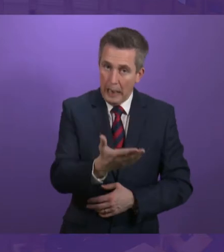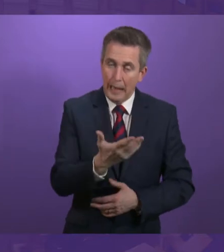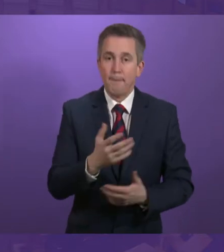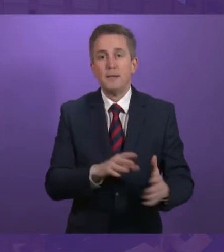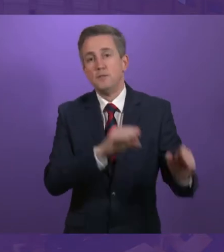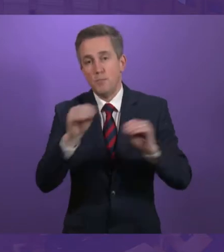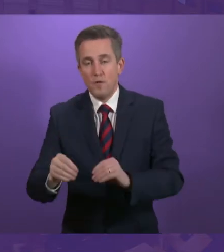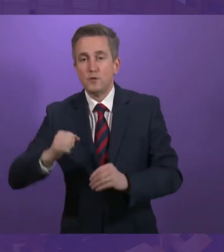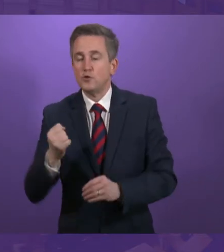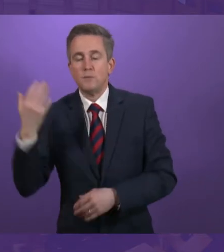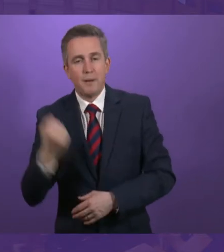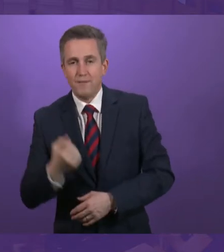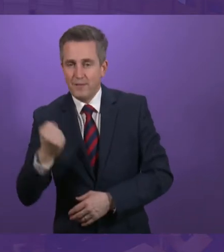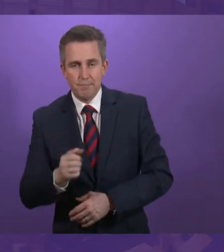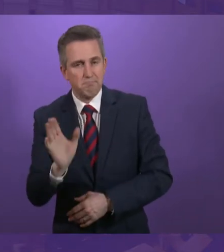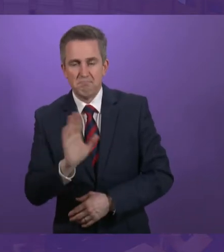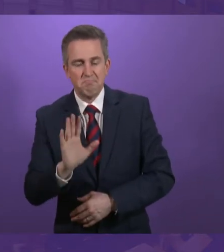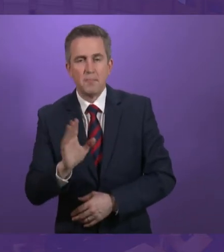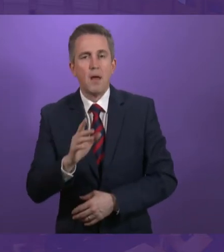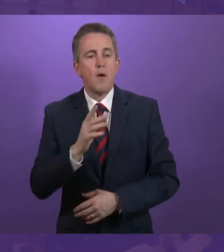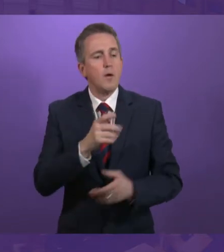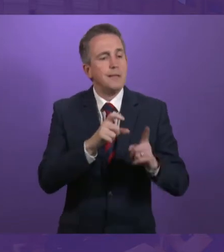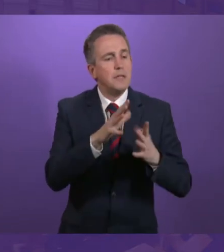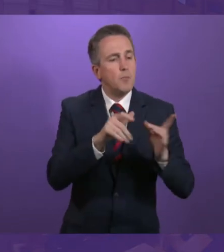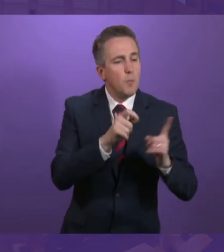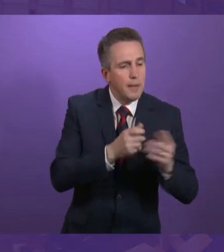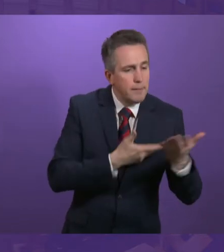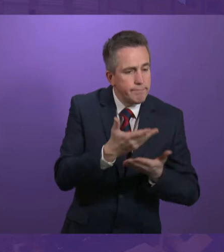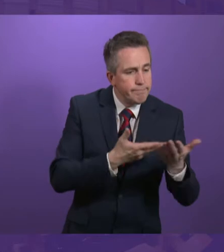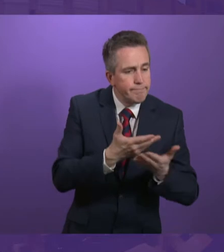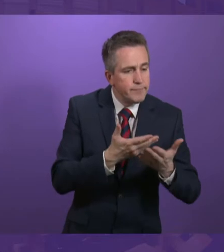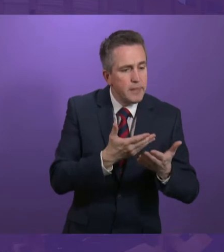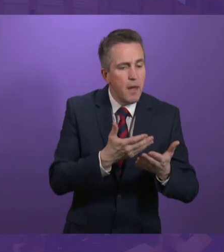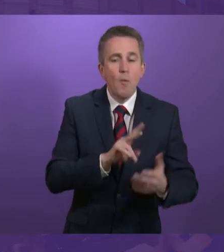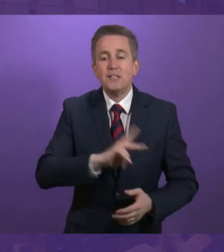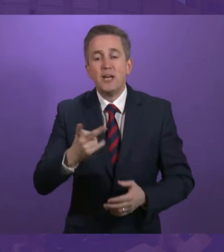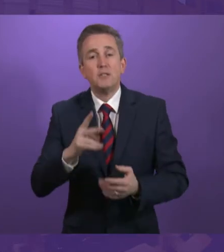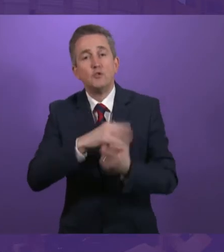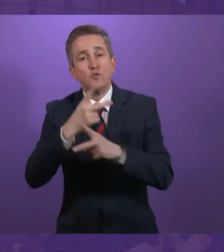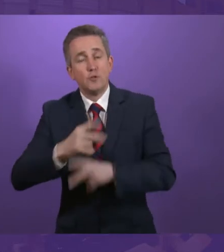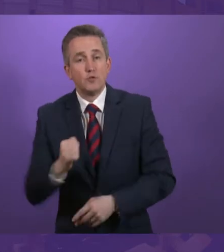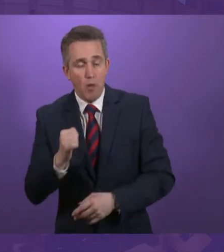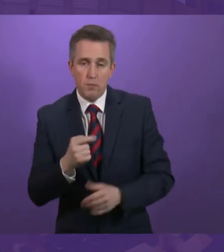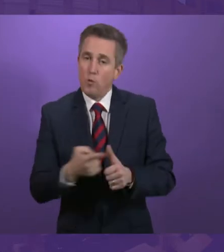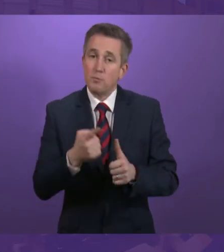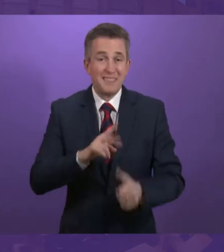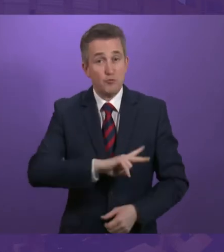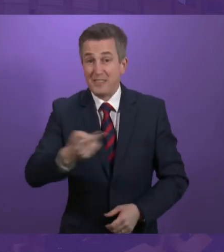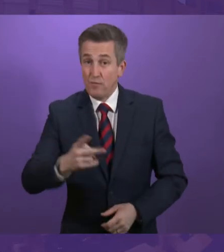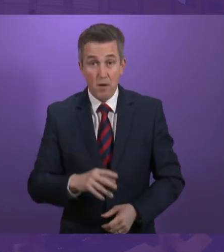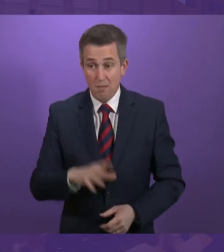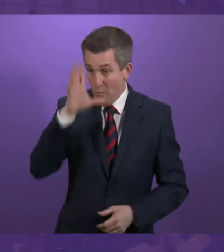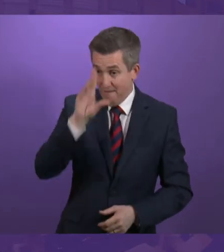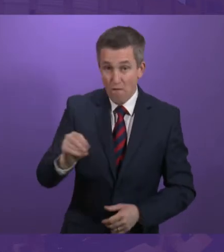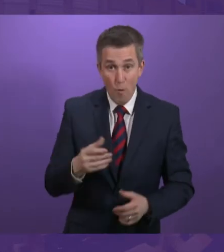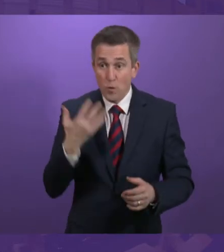benefits. Instead we will work with the DWP to arrange the transfer to happen automatically. We will keep people informed of what will happen and